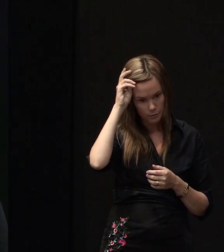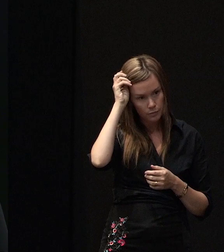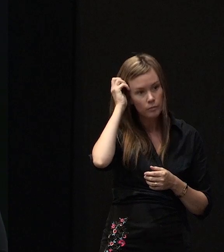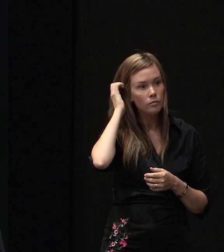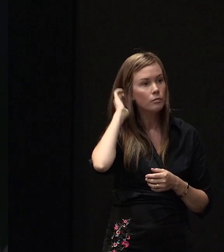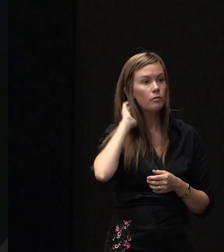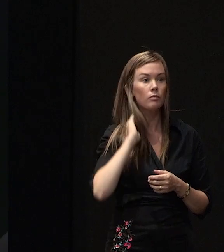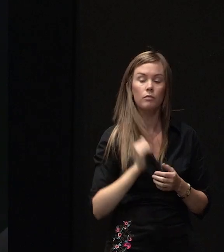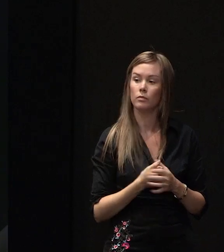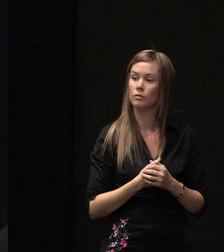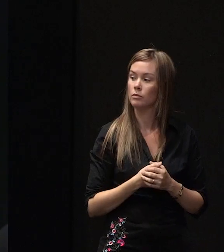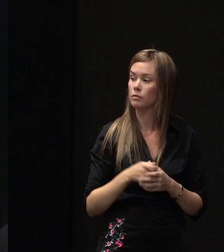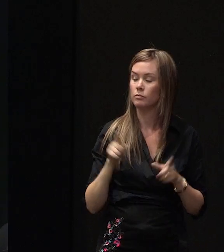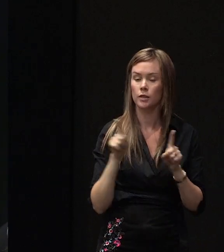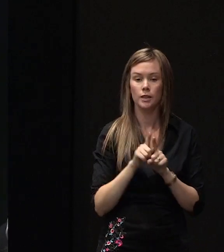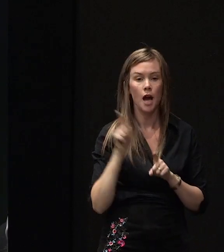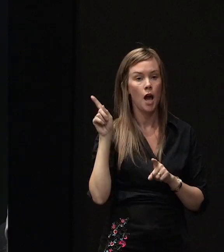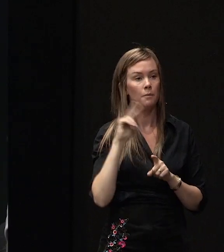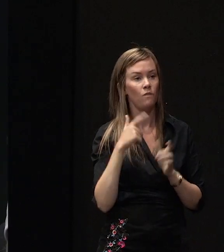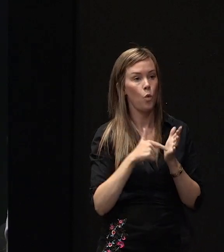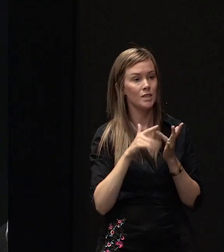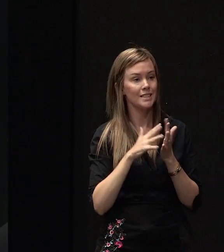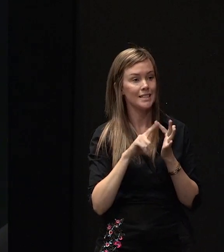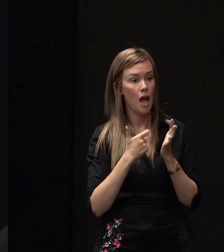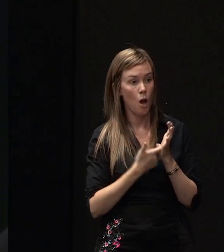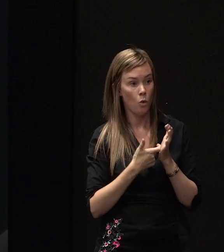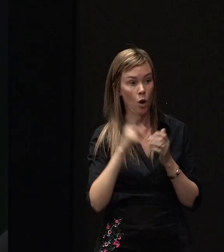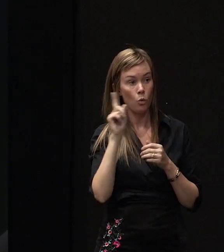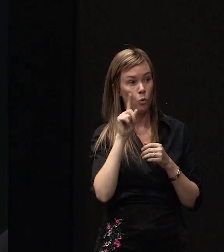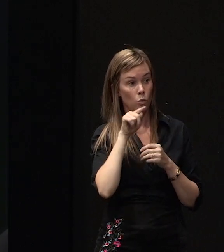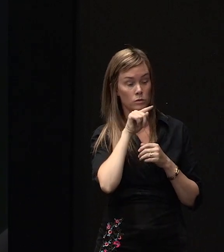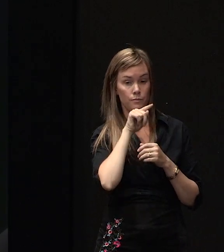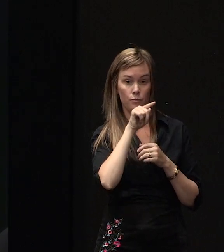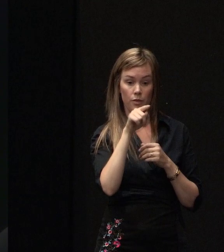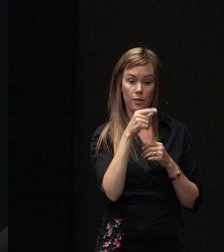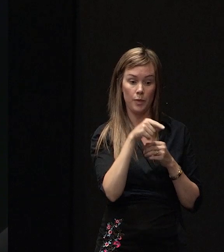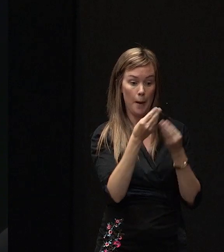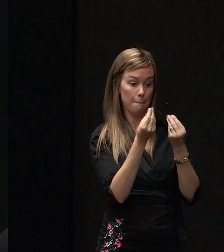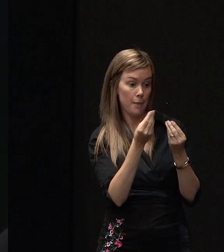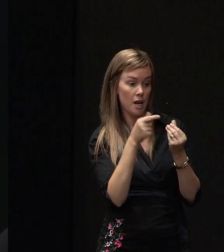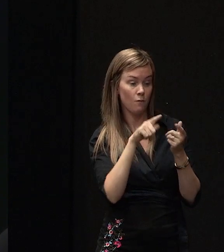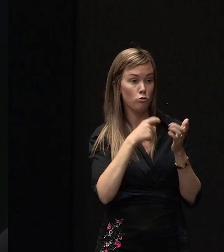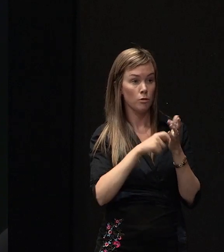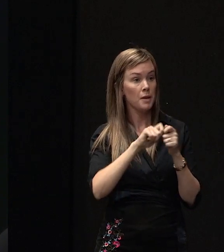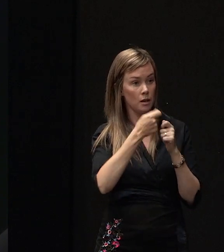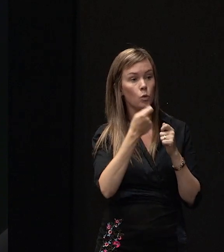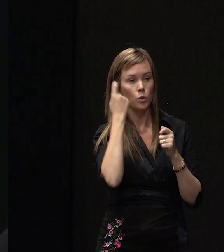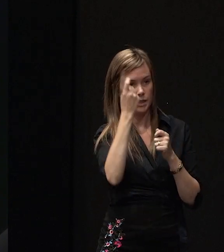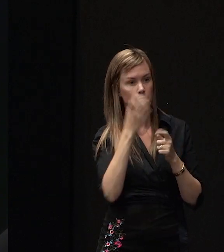So the same for Tauwa. What we would consider doing if you wanted to use the repair money is giving you the cash.